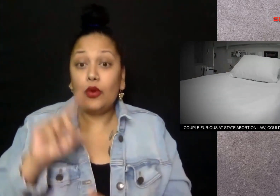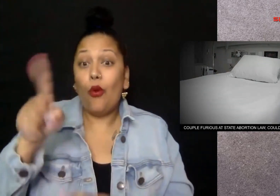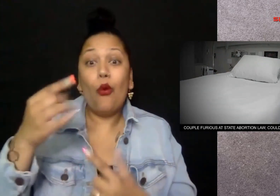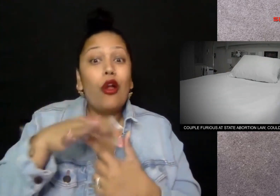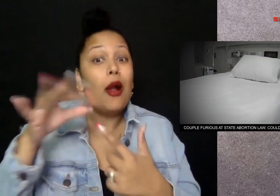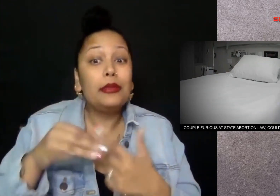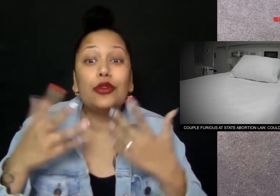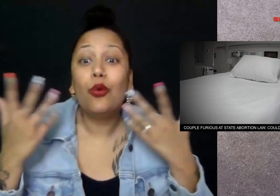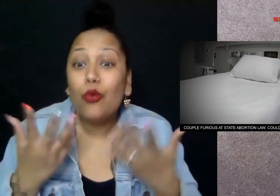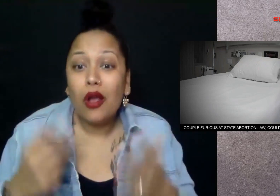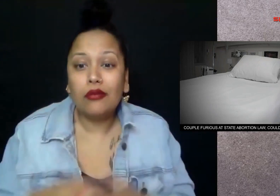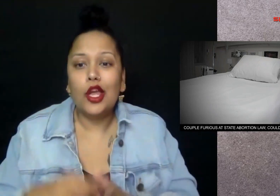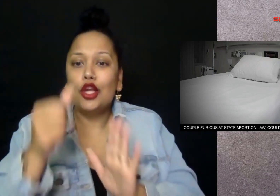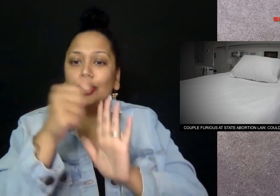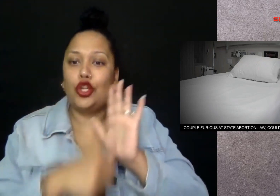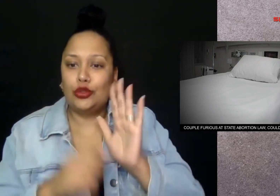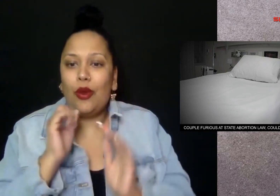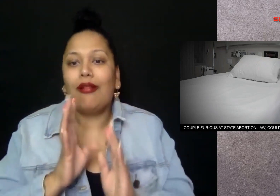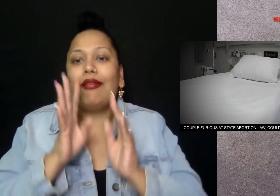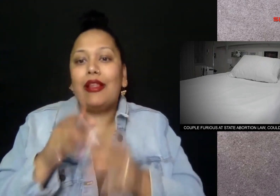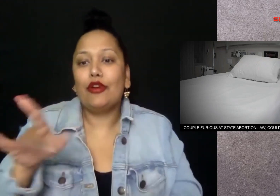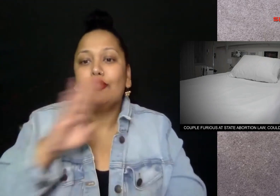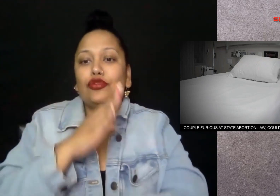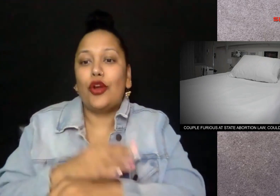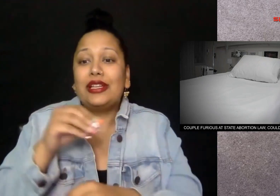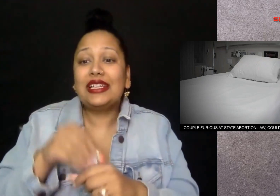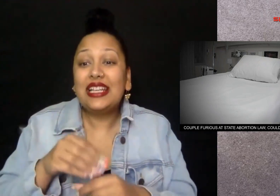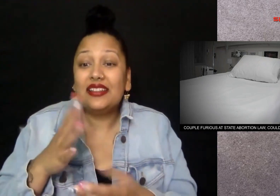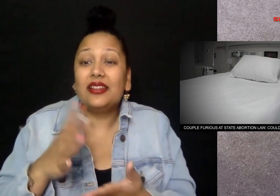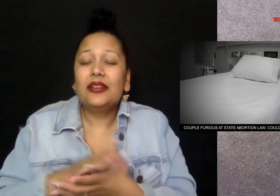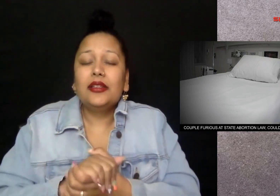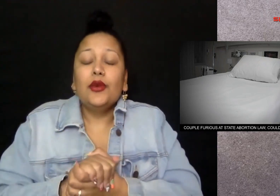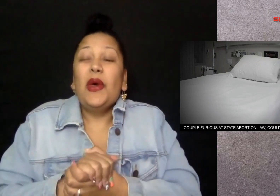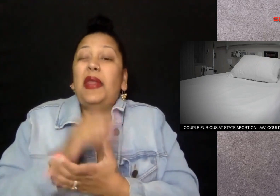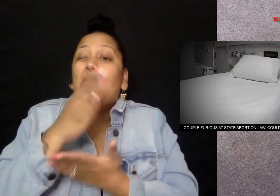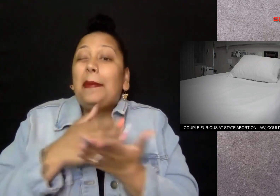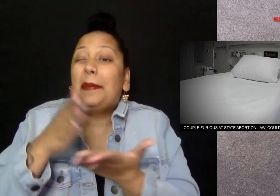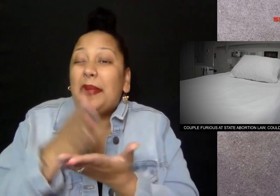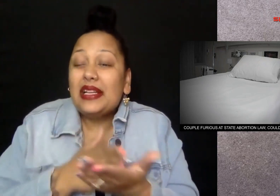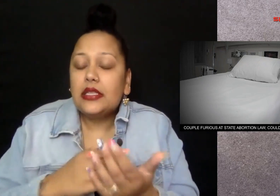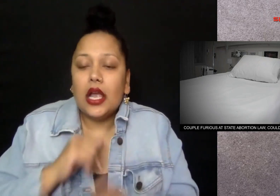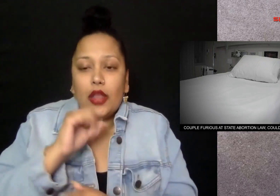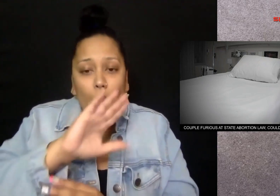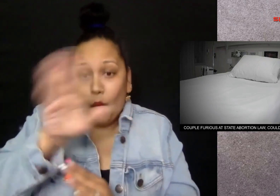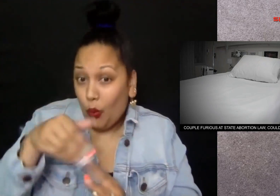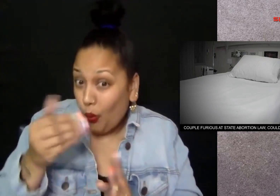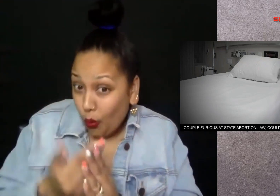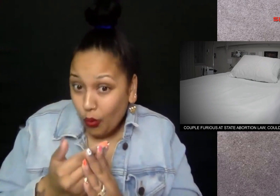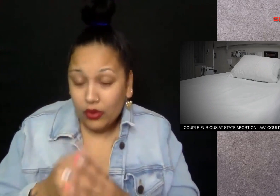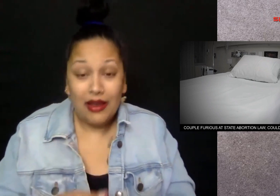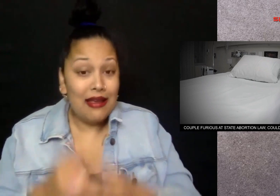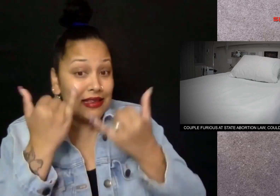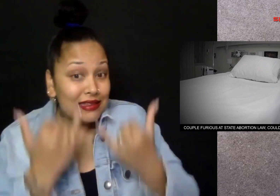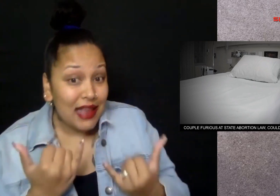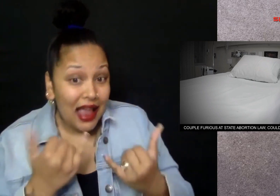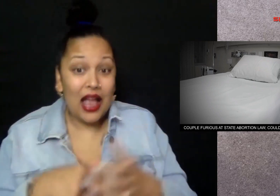so their only option was a surgery that left their daughter in pieces not whole